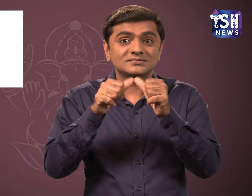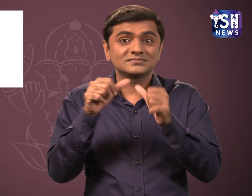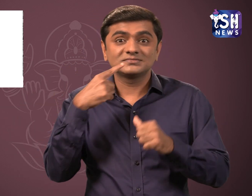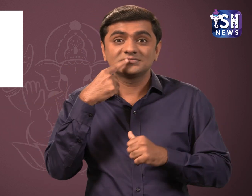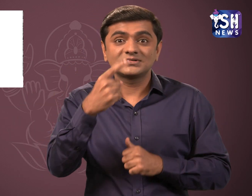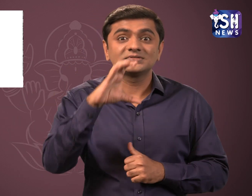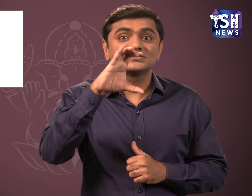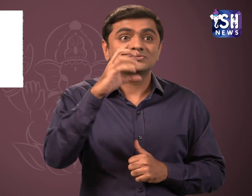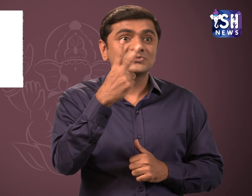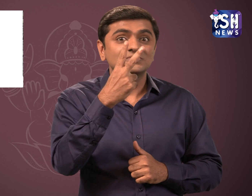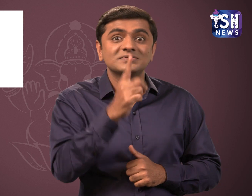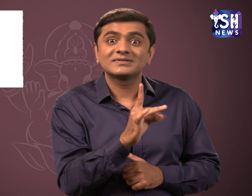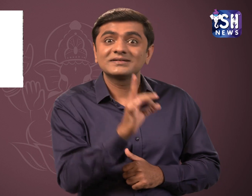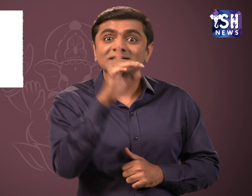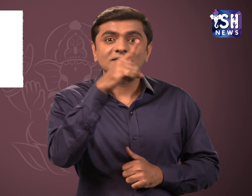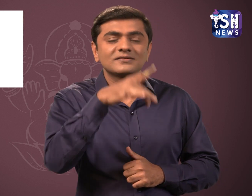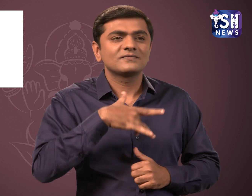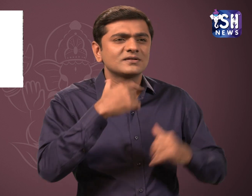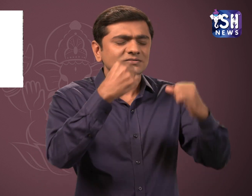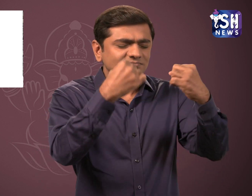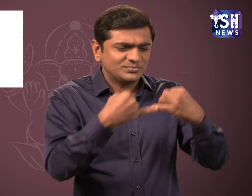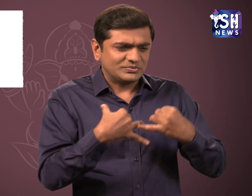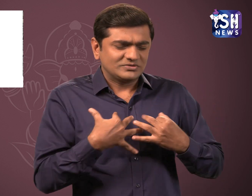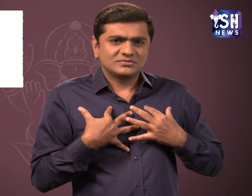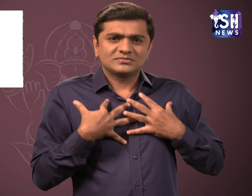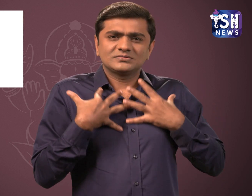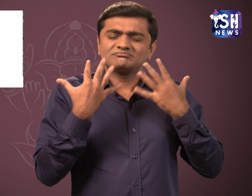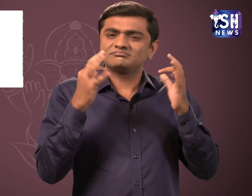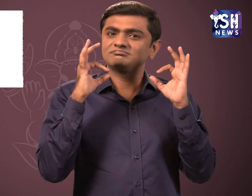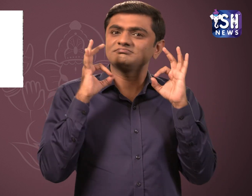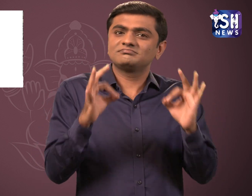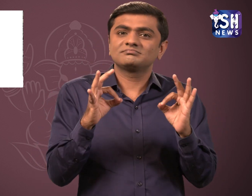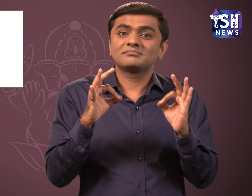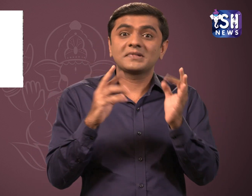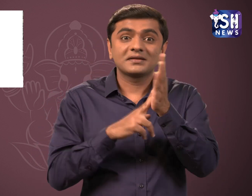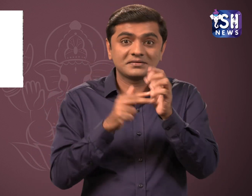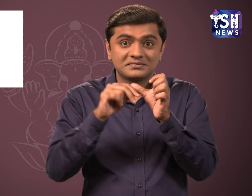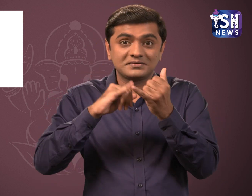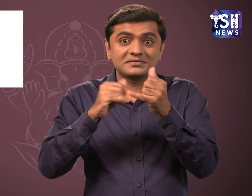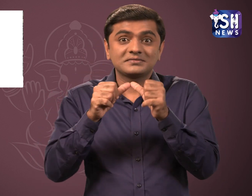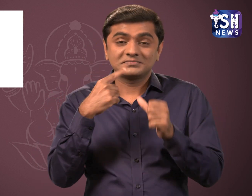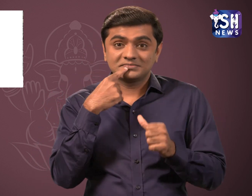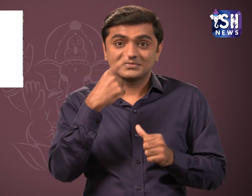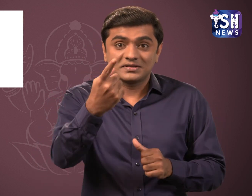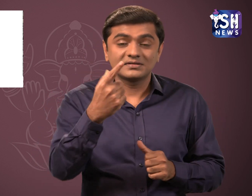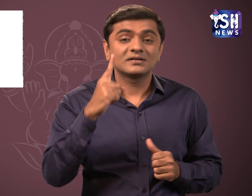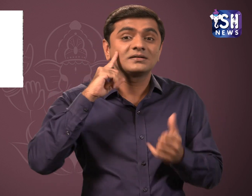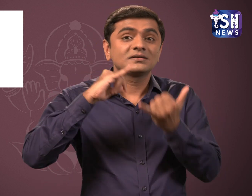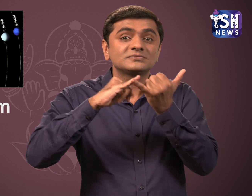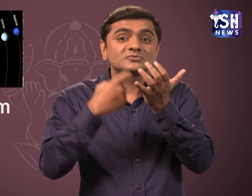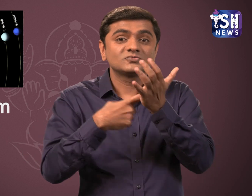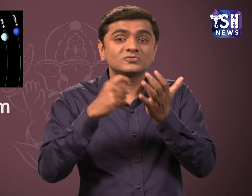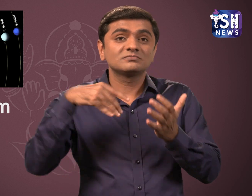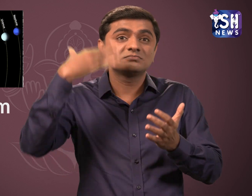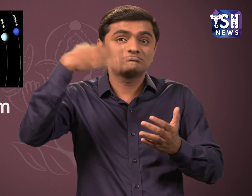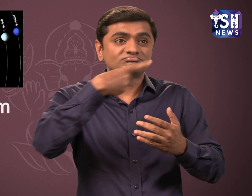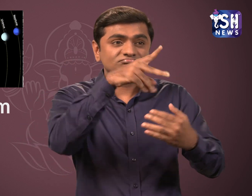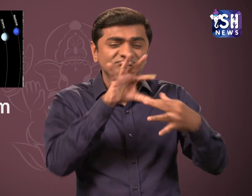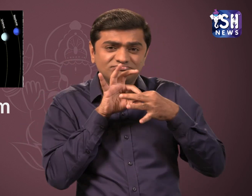NASA said it was inspired by the Chandrayaan-2 mission. NASA said that it will tie up with